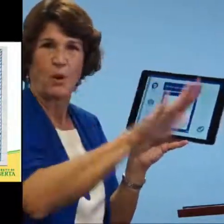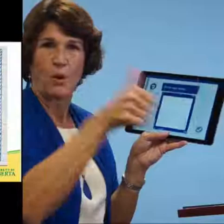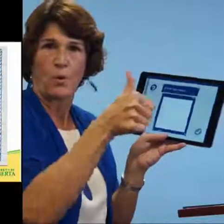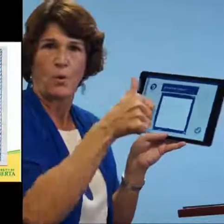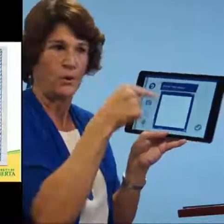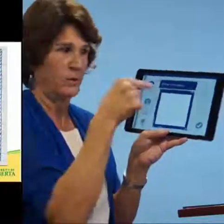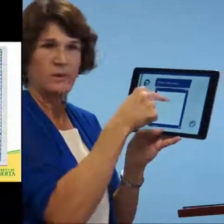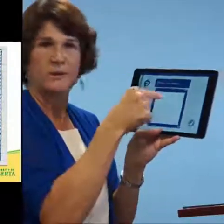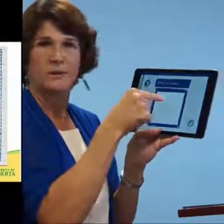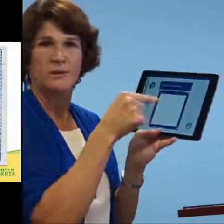bored.